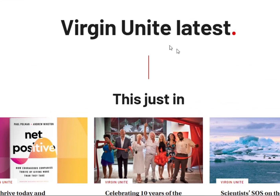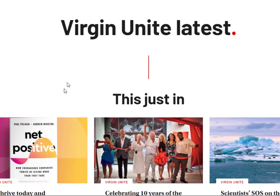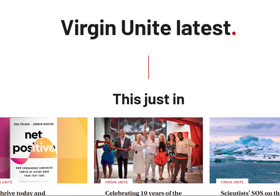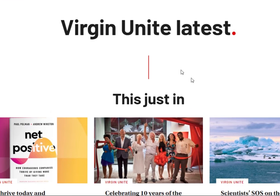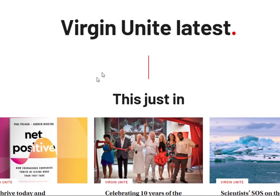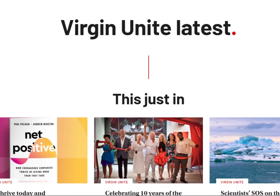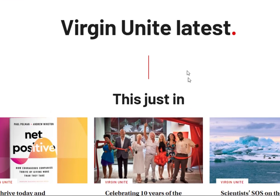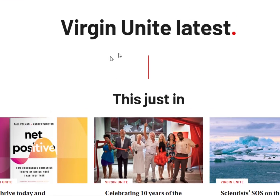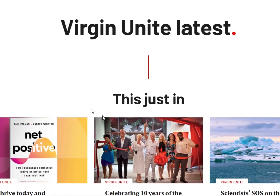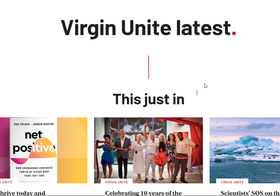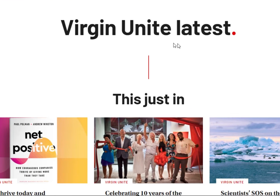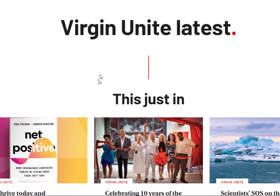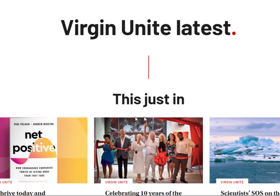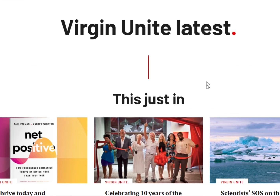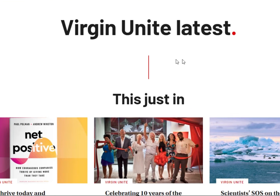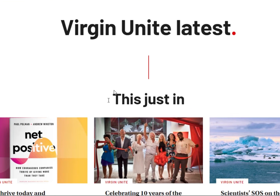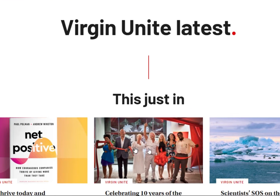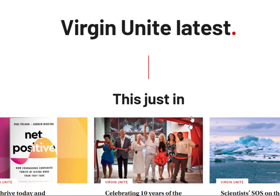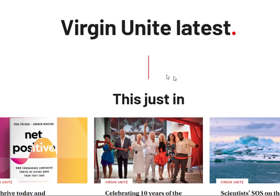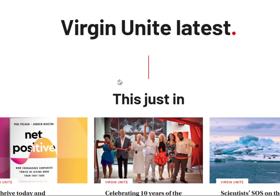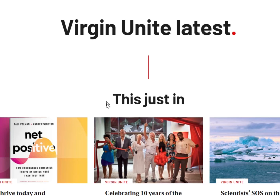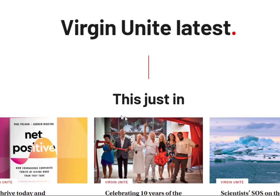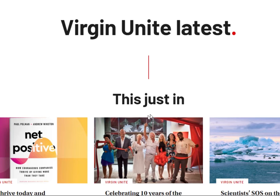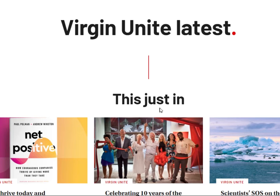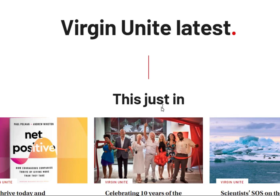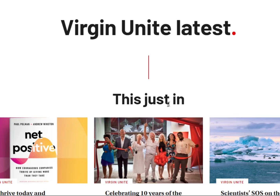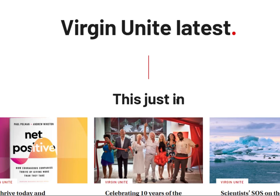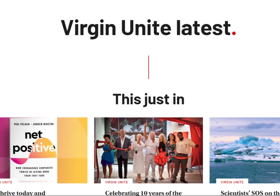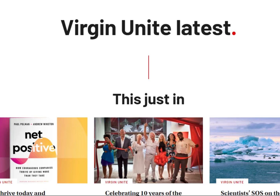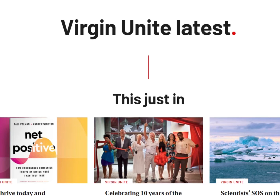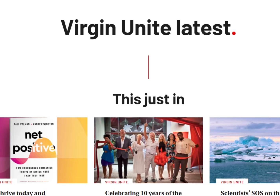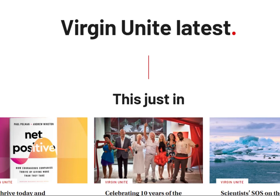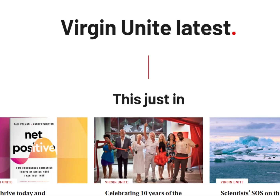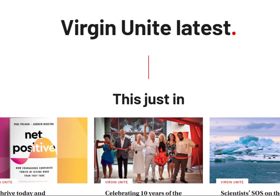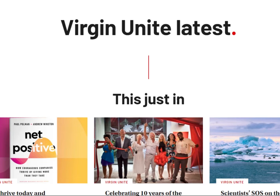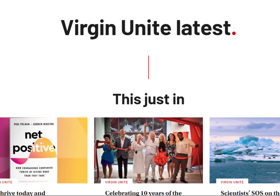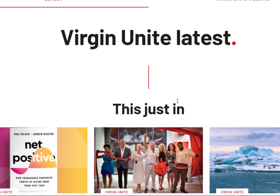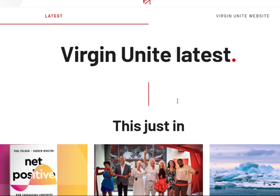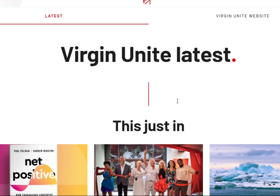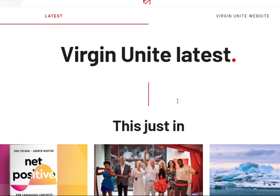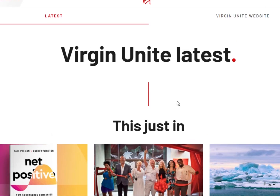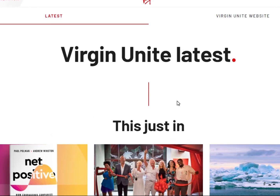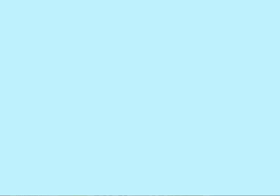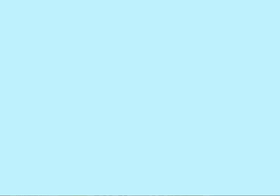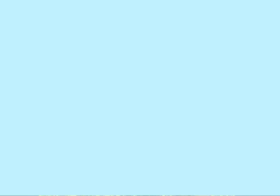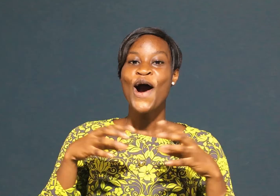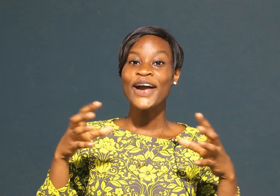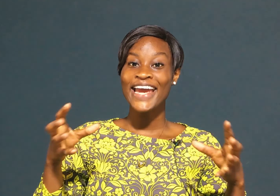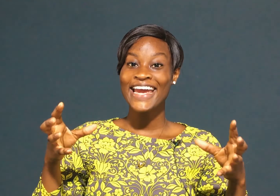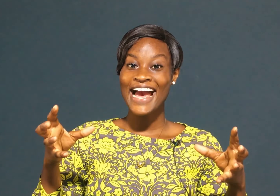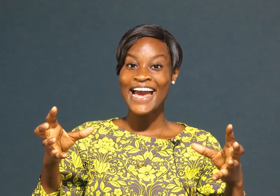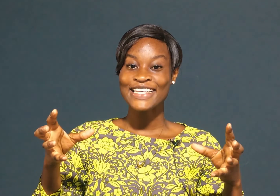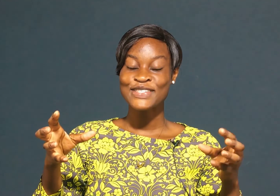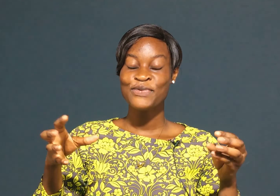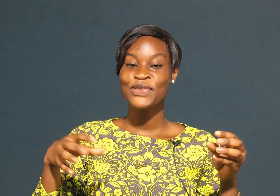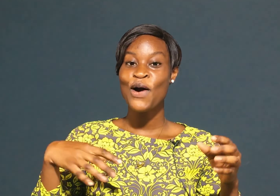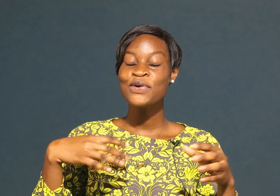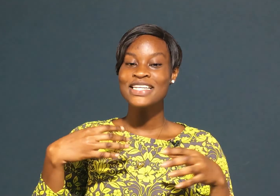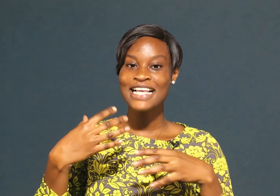something like this if you really want to increase conversions on your website when it comes to navigation okay guys so with all these